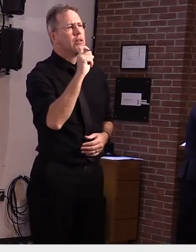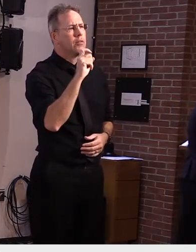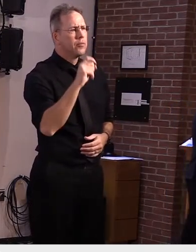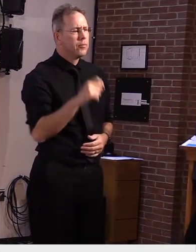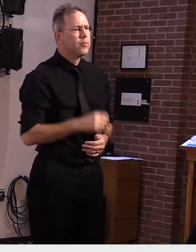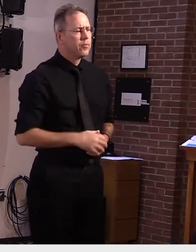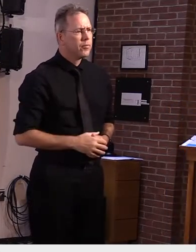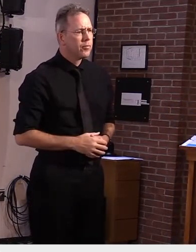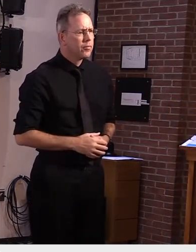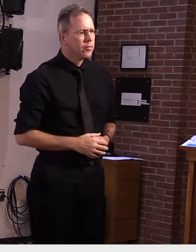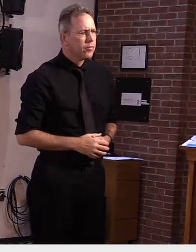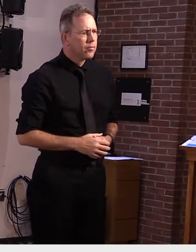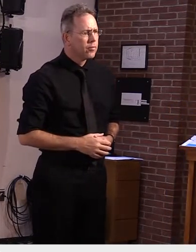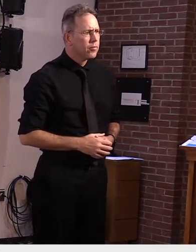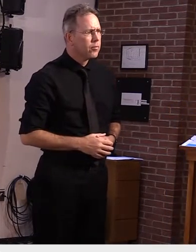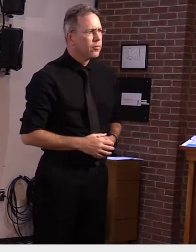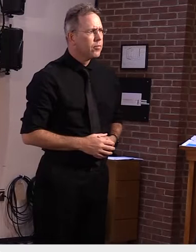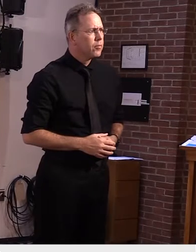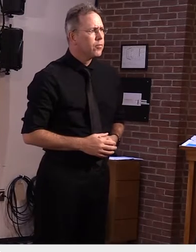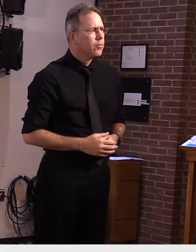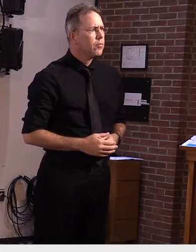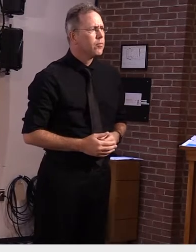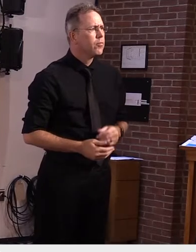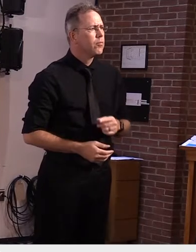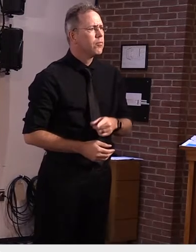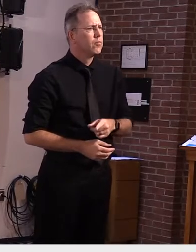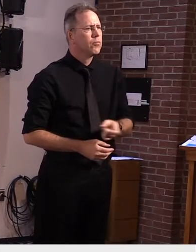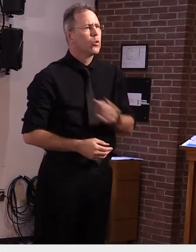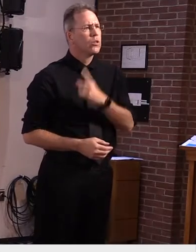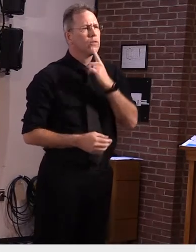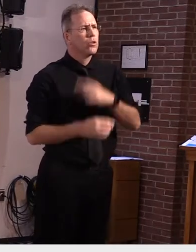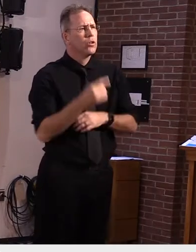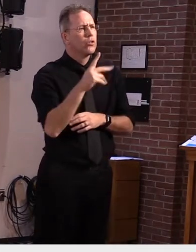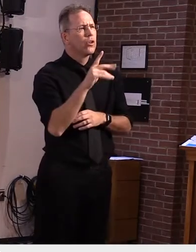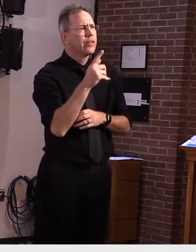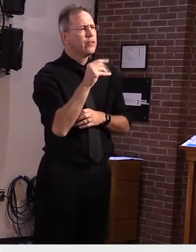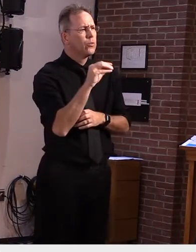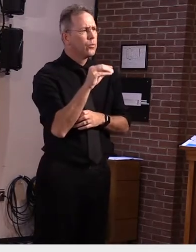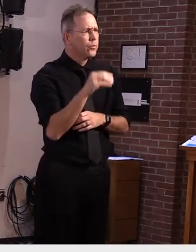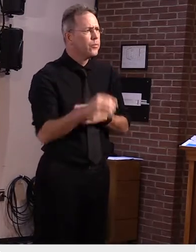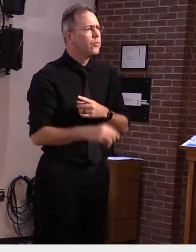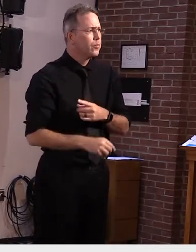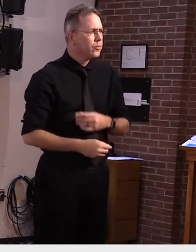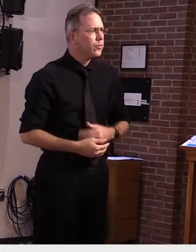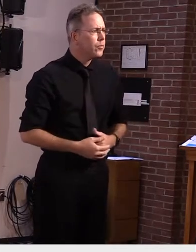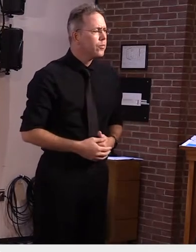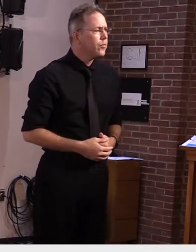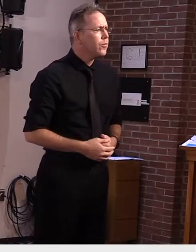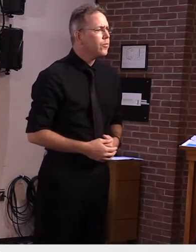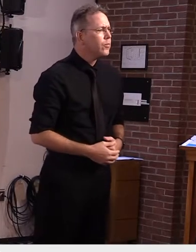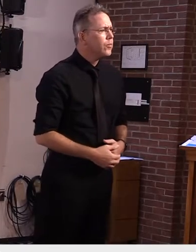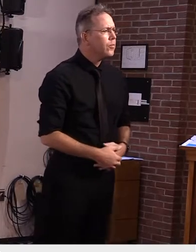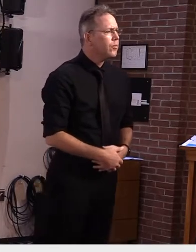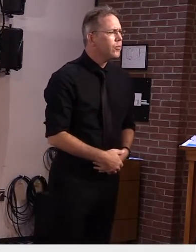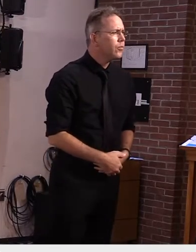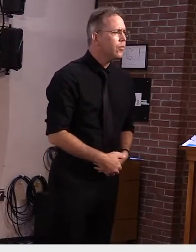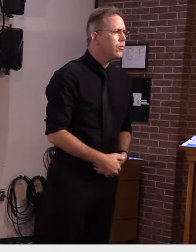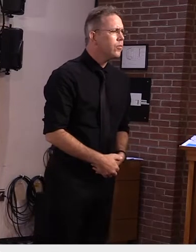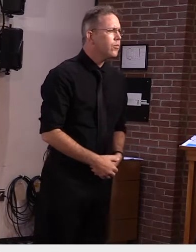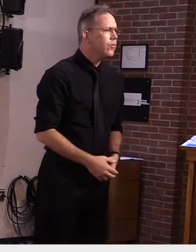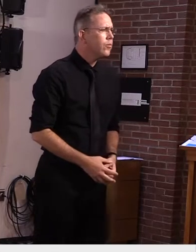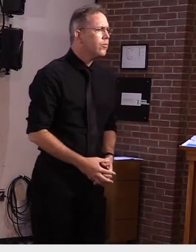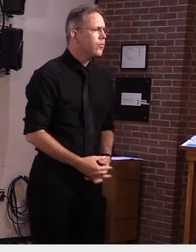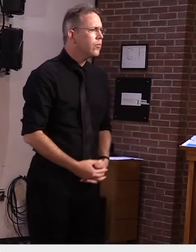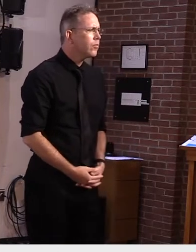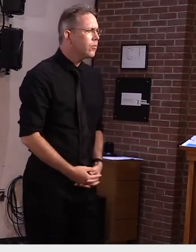hi these questions are likely for dr kelso some communities are advising residents against trick-or-treating i know montpelier yesterday said